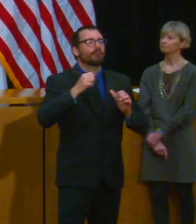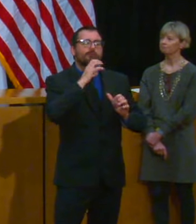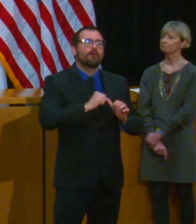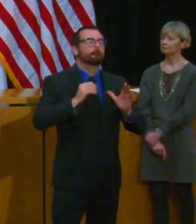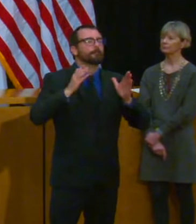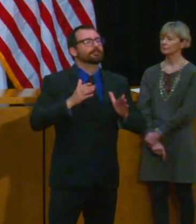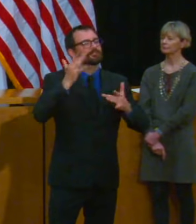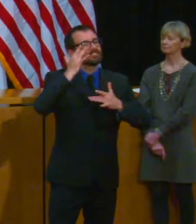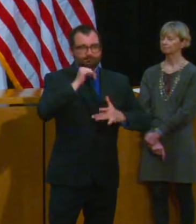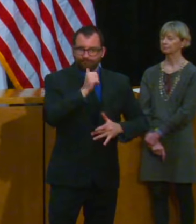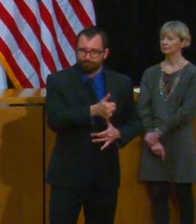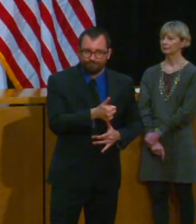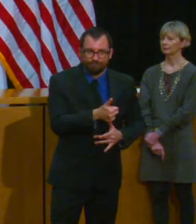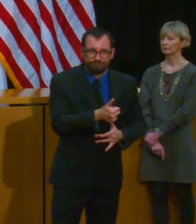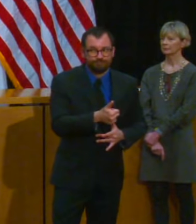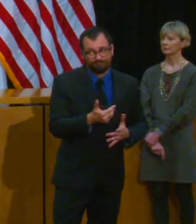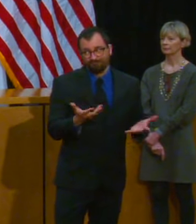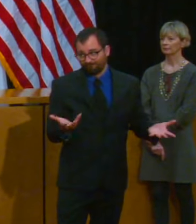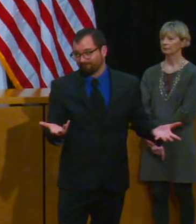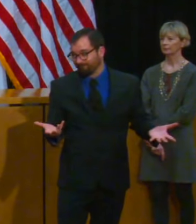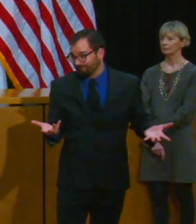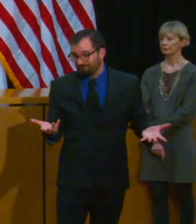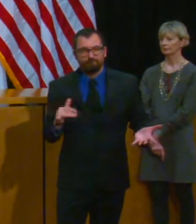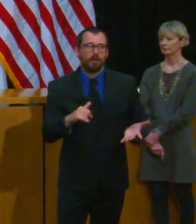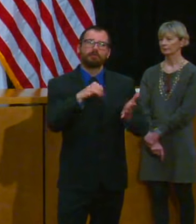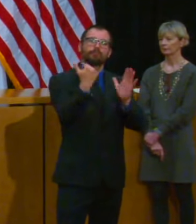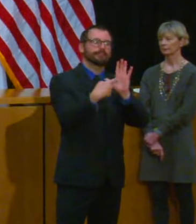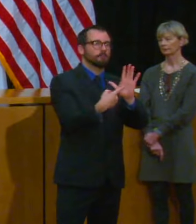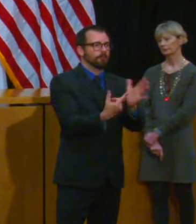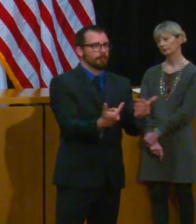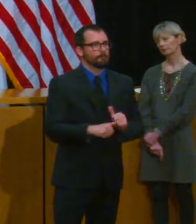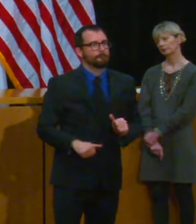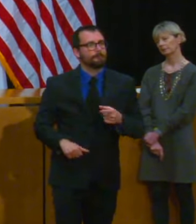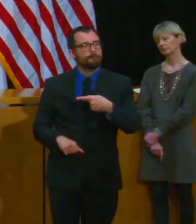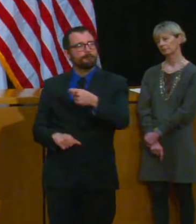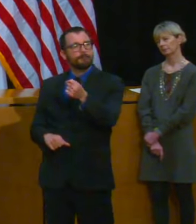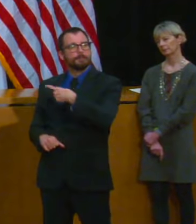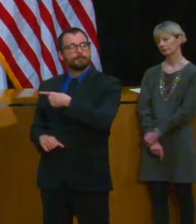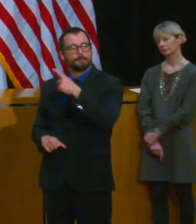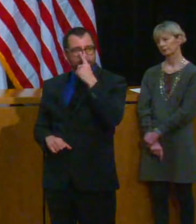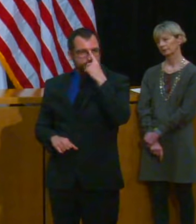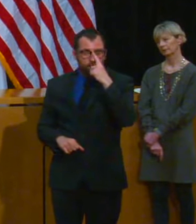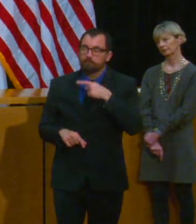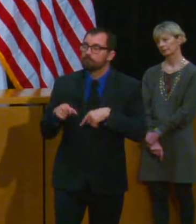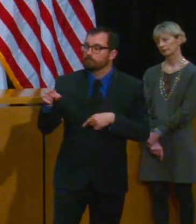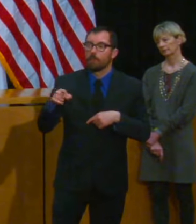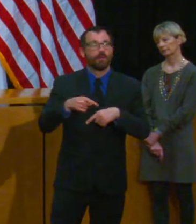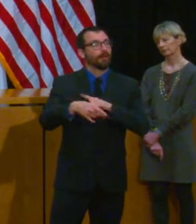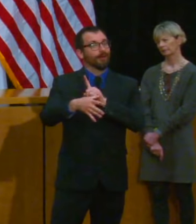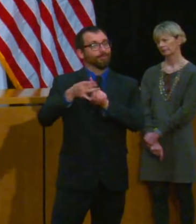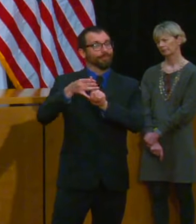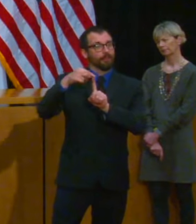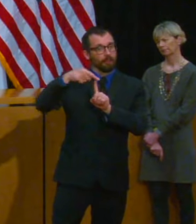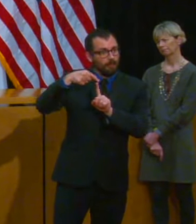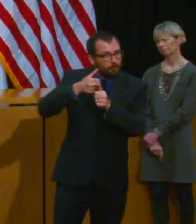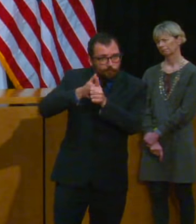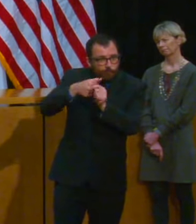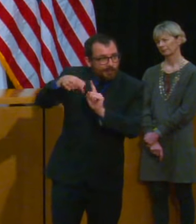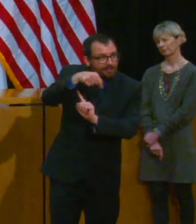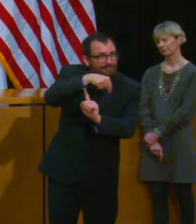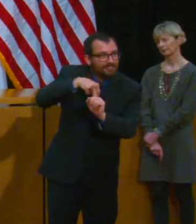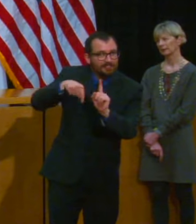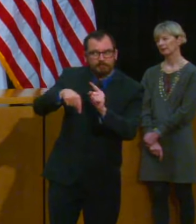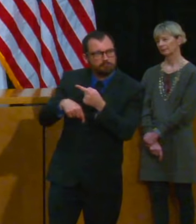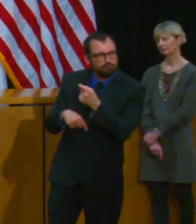Can I ask you about contact tracing very quickly, Governor? Governor Cuomo announced today, I think in conjunction with Mike